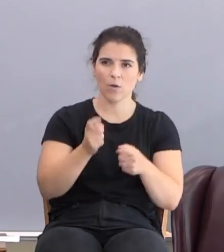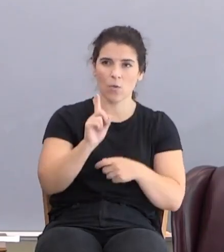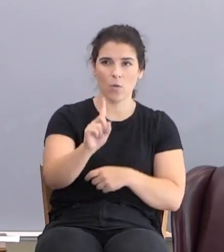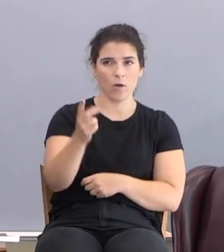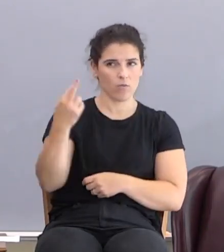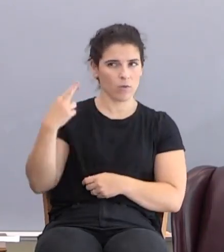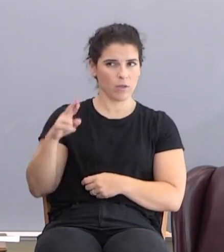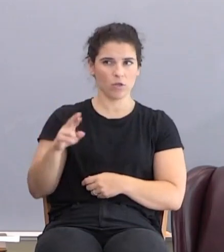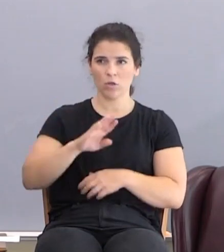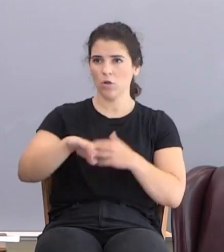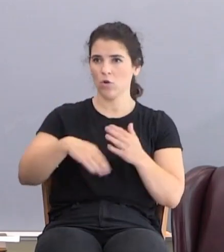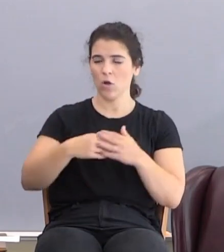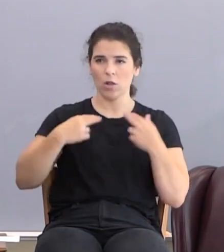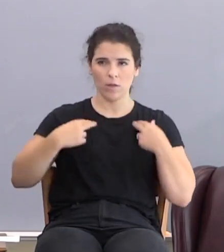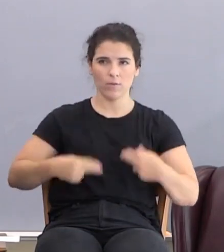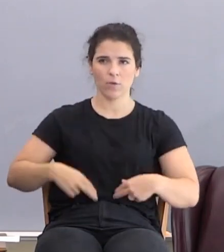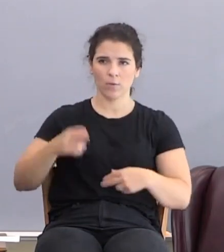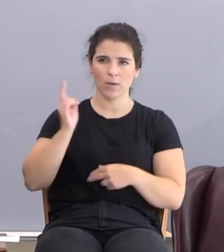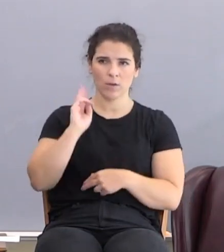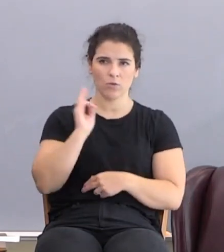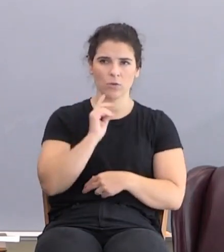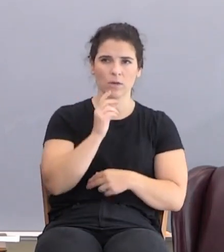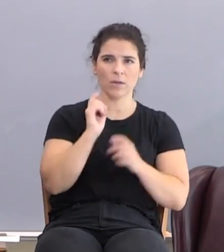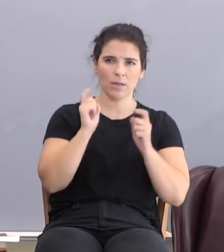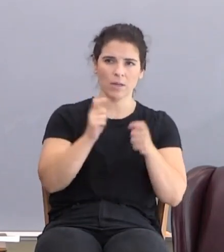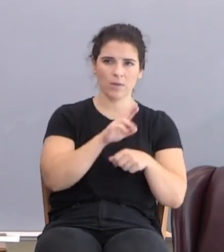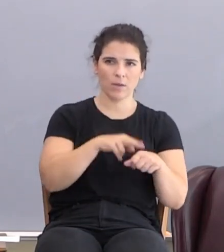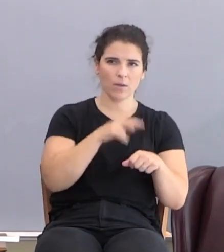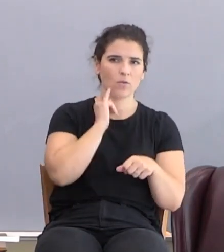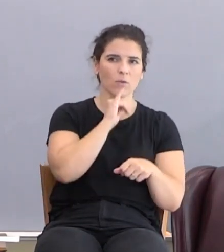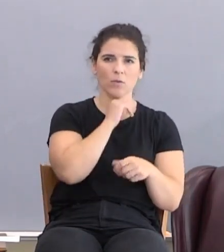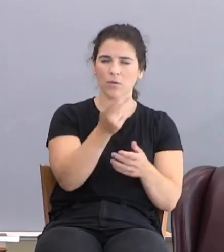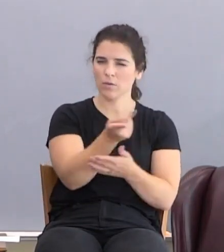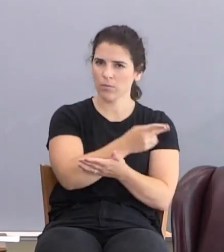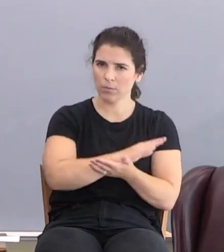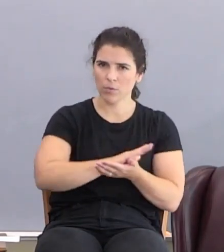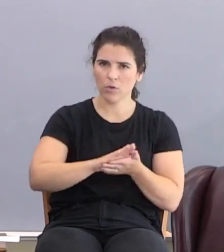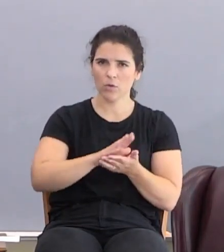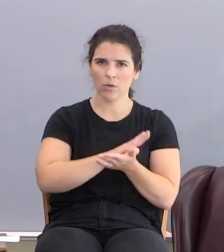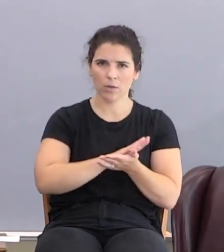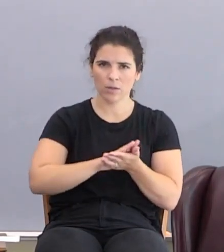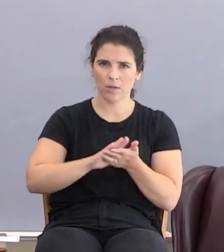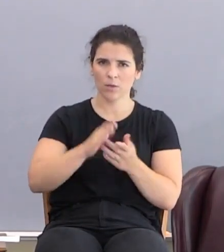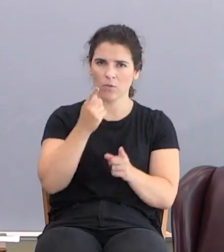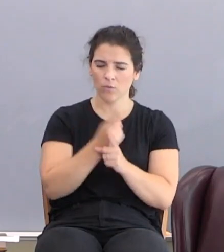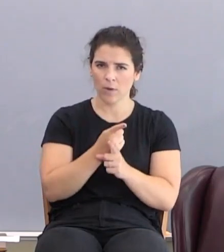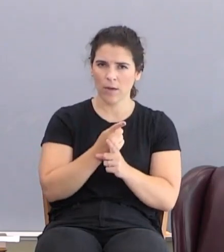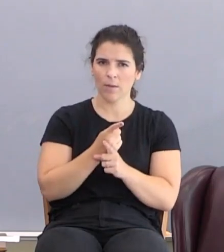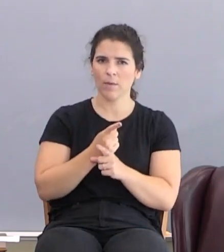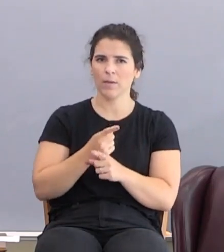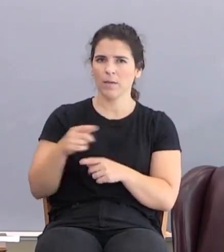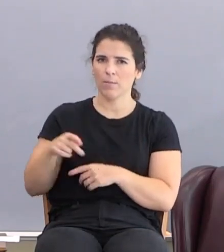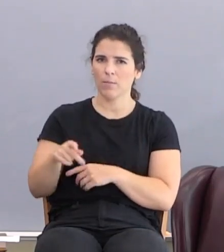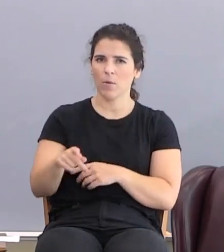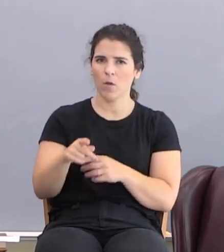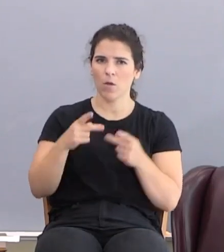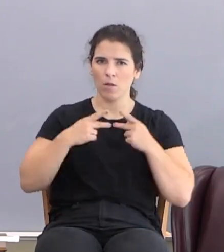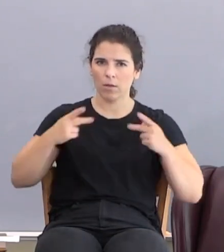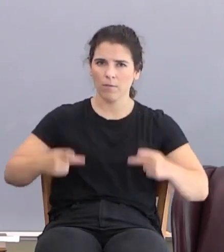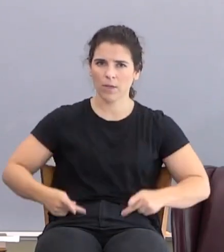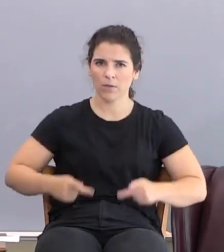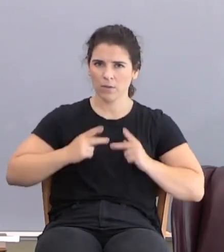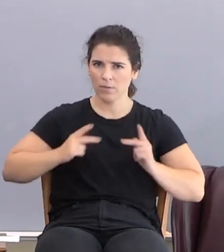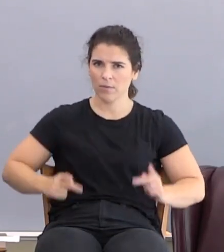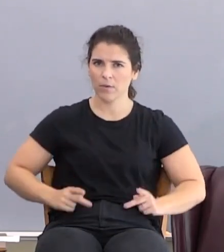nation Israel. And it was pure, clean, right. By the time Paul, a Pharisee of the Pharisees, comes along in